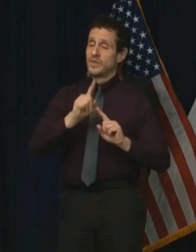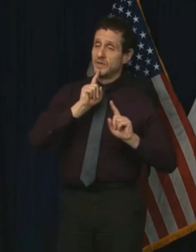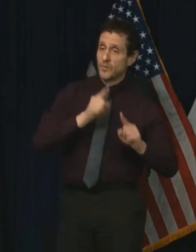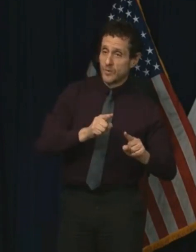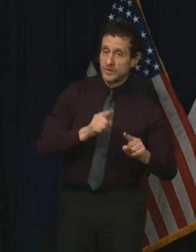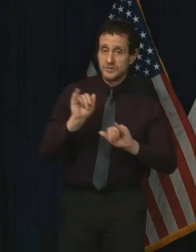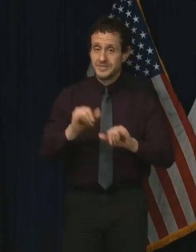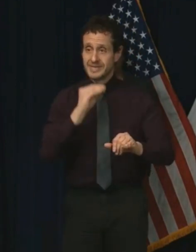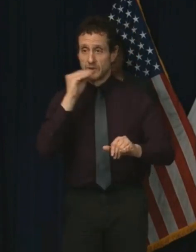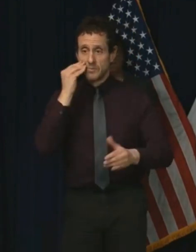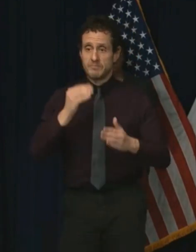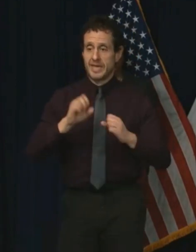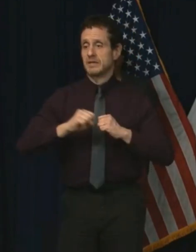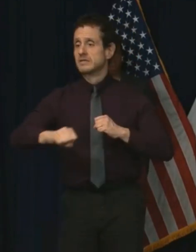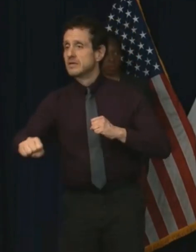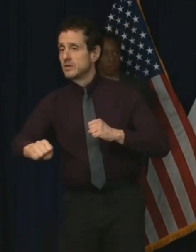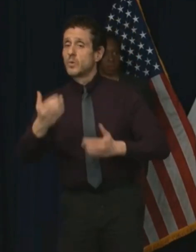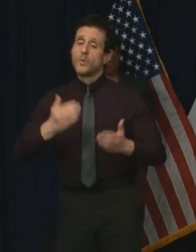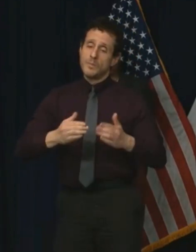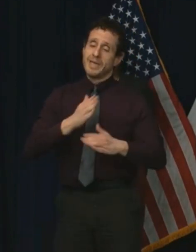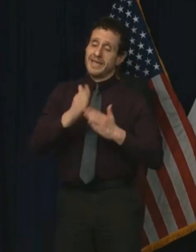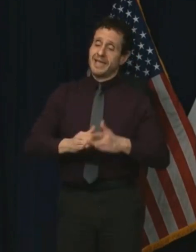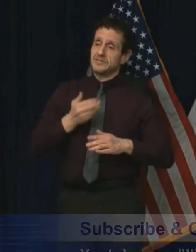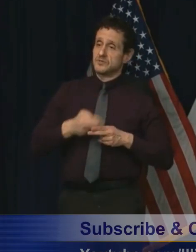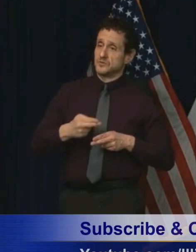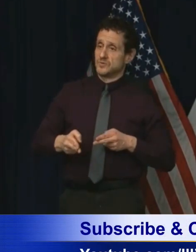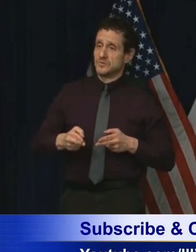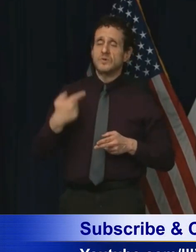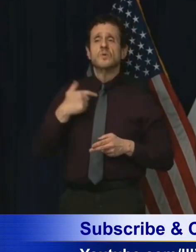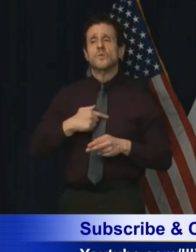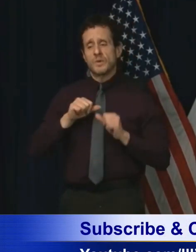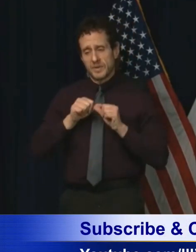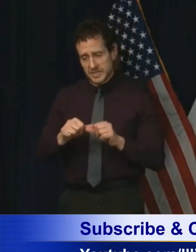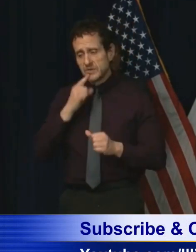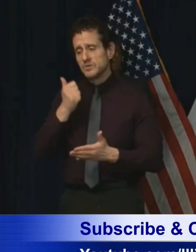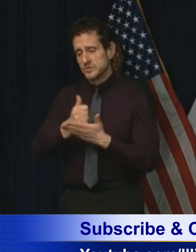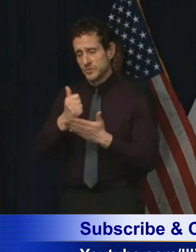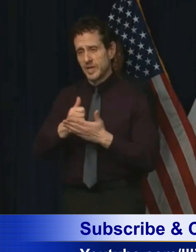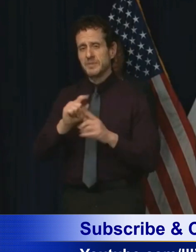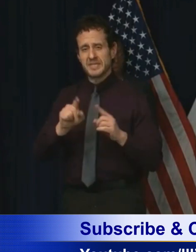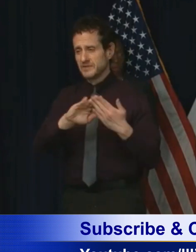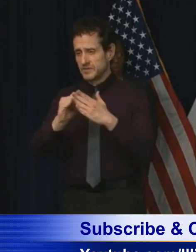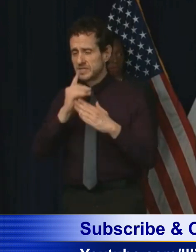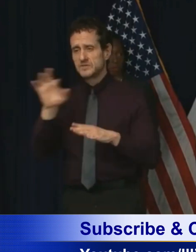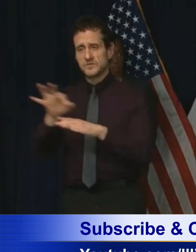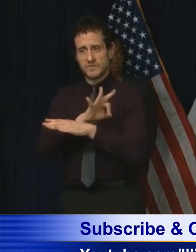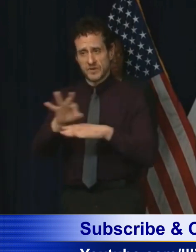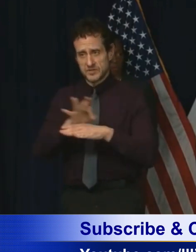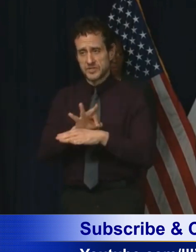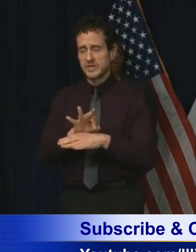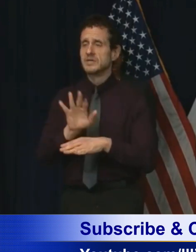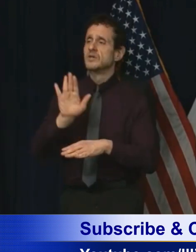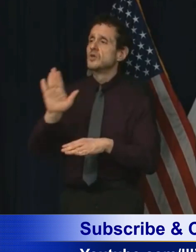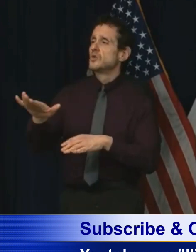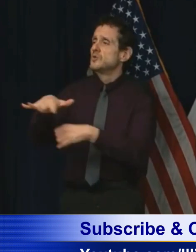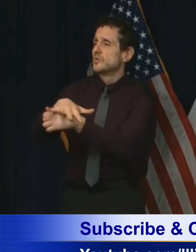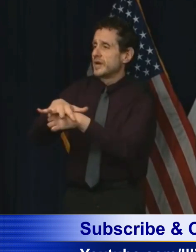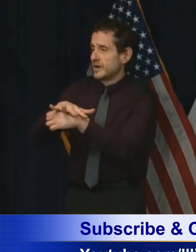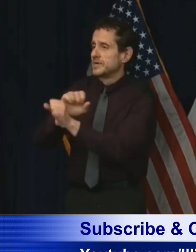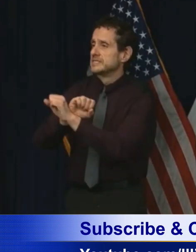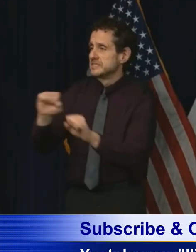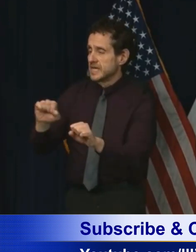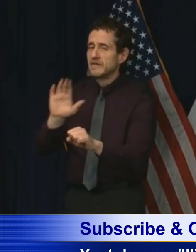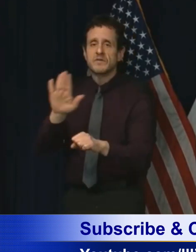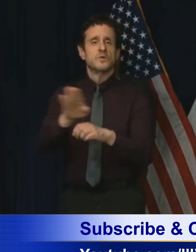may be necessary. We will keep the cities of this state functioning, your neighborhood safe, your business secure,